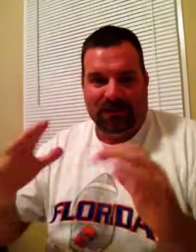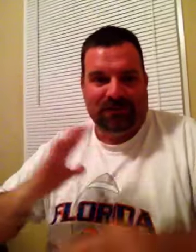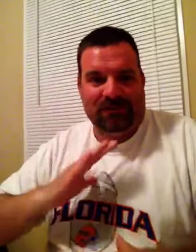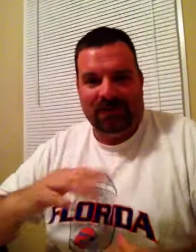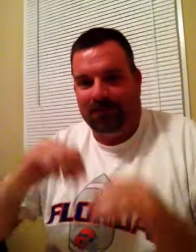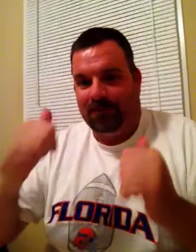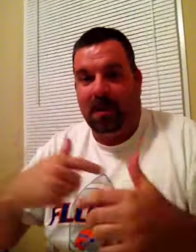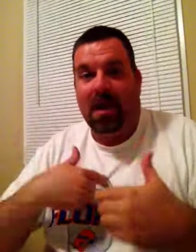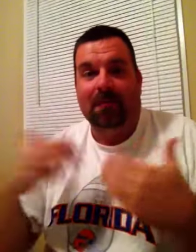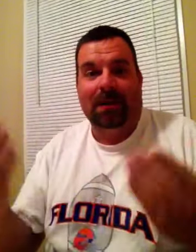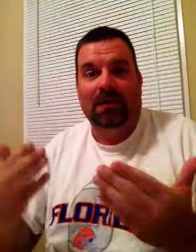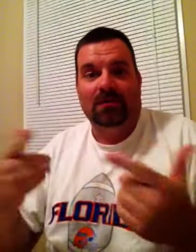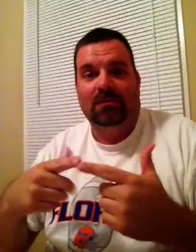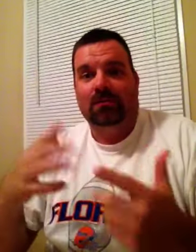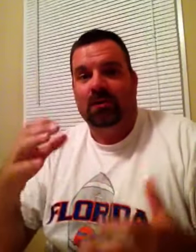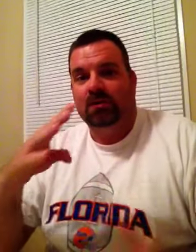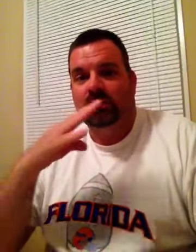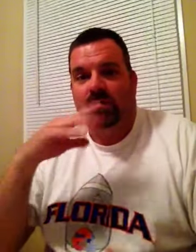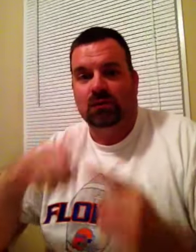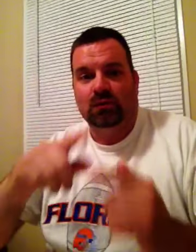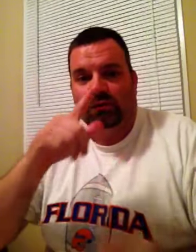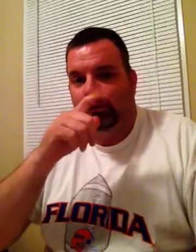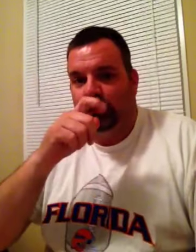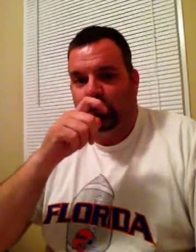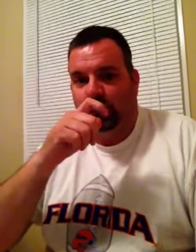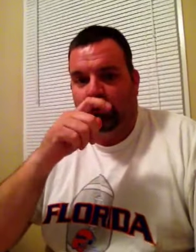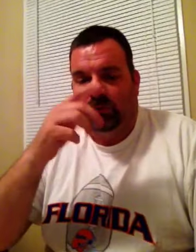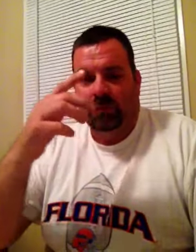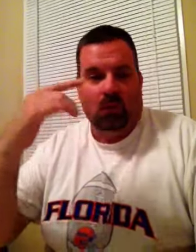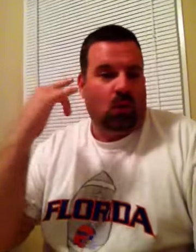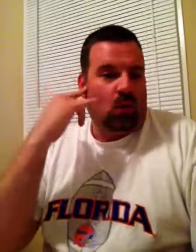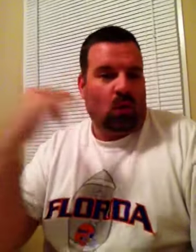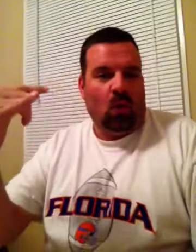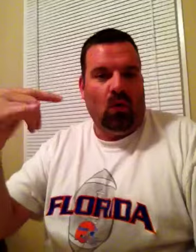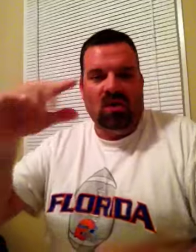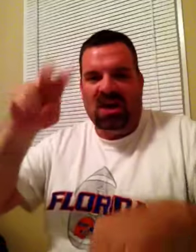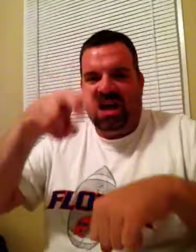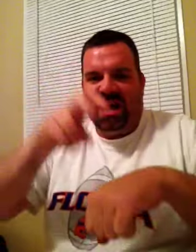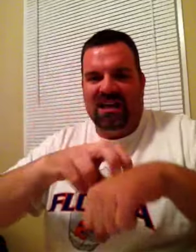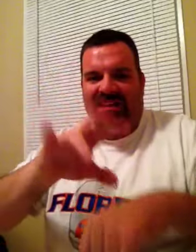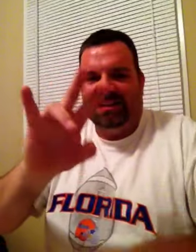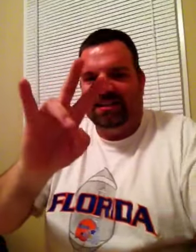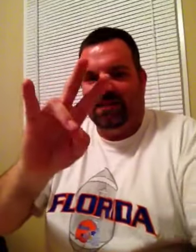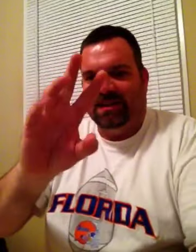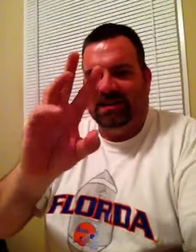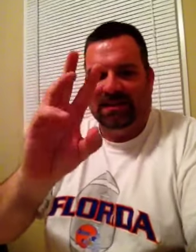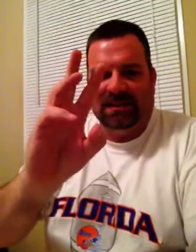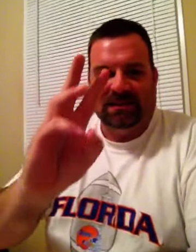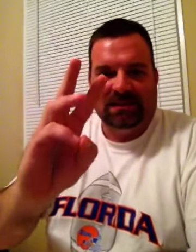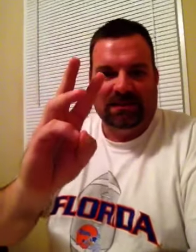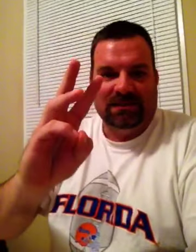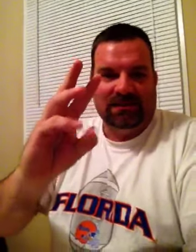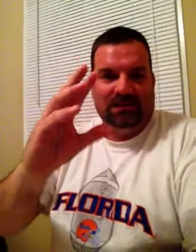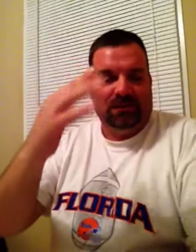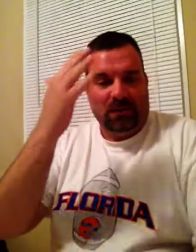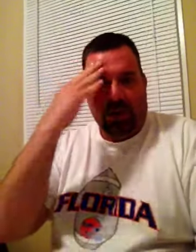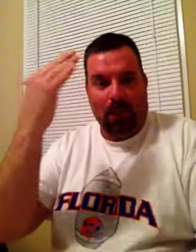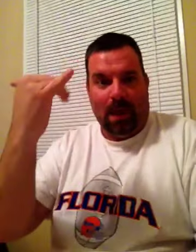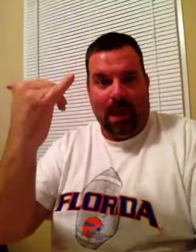Kielbasa for only $3.29, Giant Eagle ice cream for just $3.99, and special pay lowered to $3.29 every